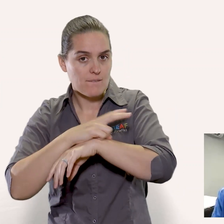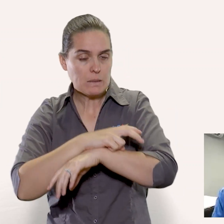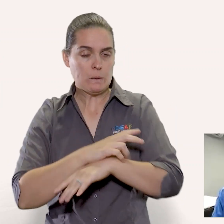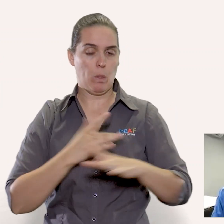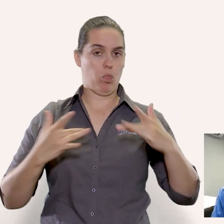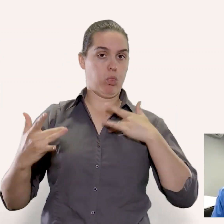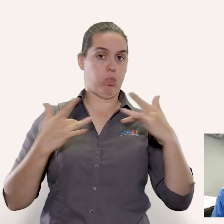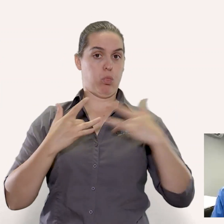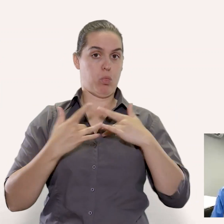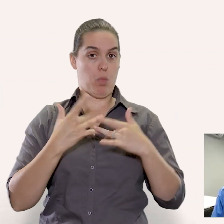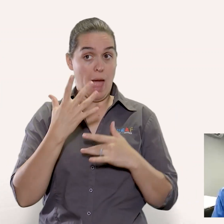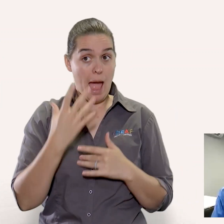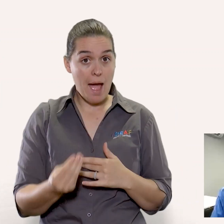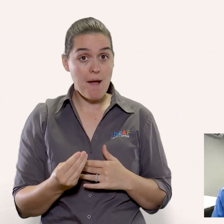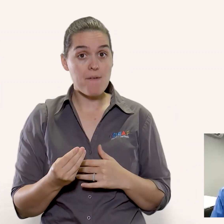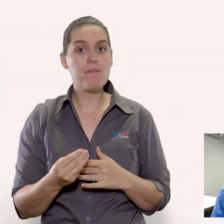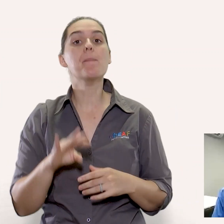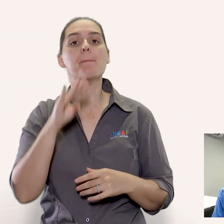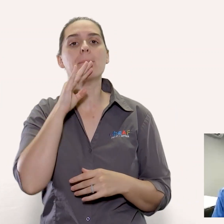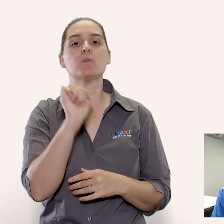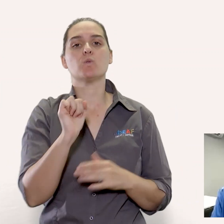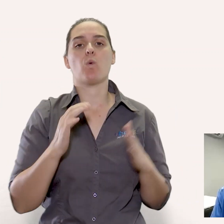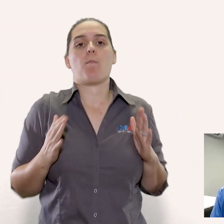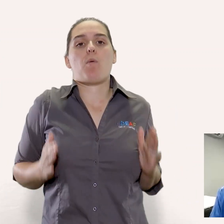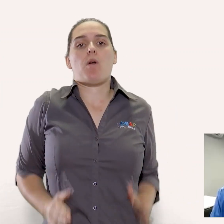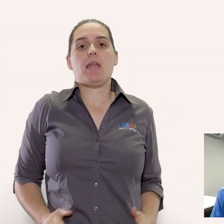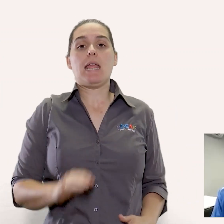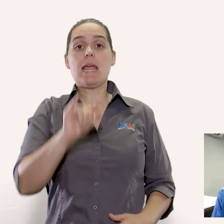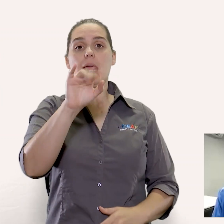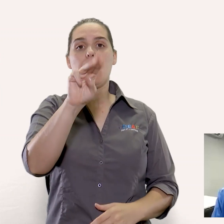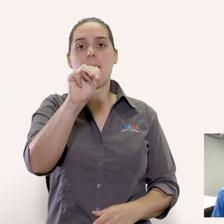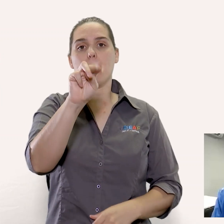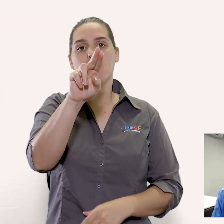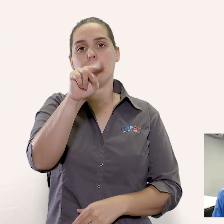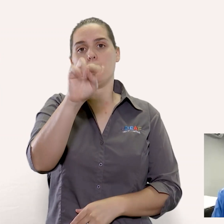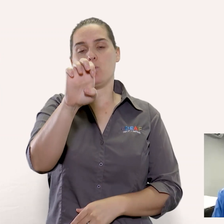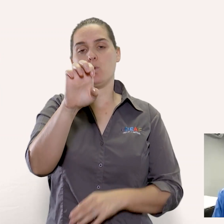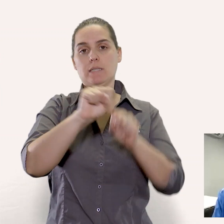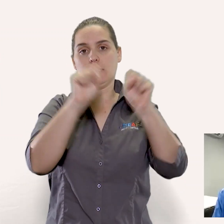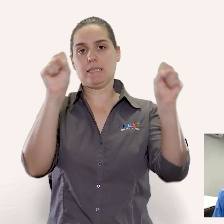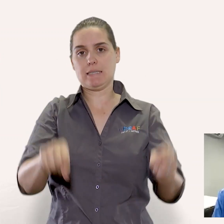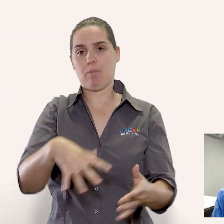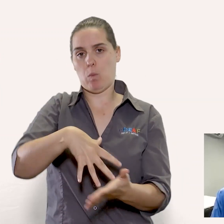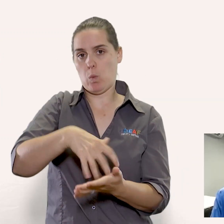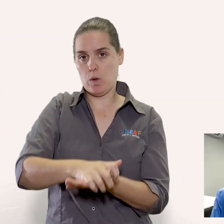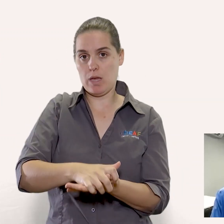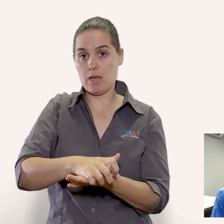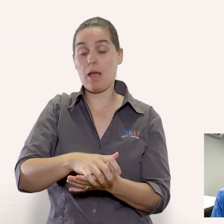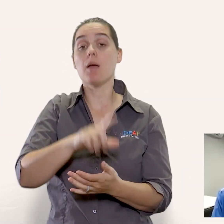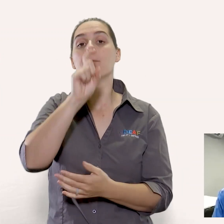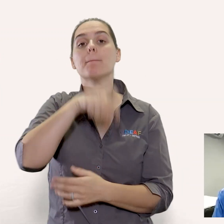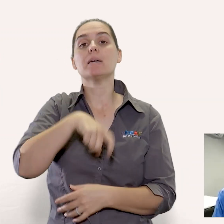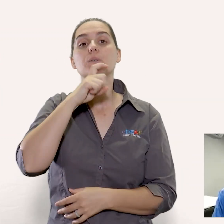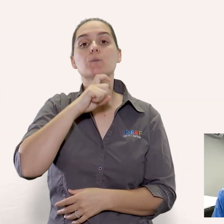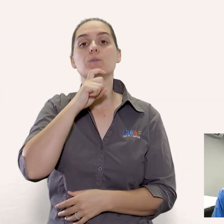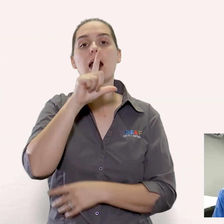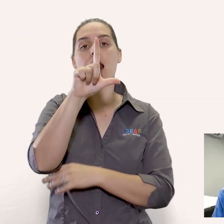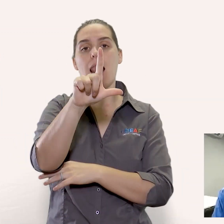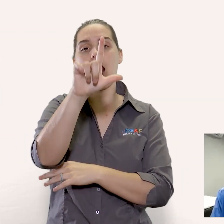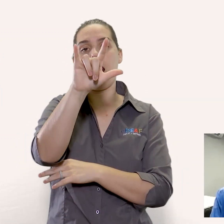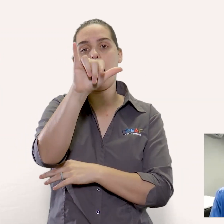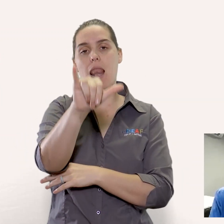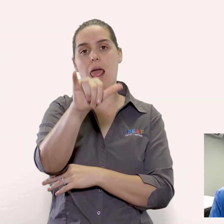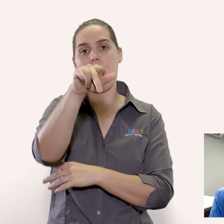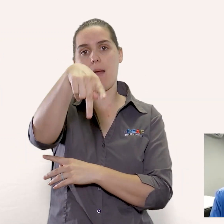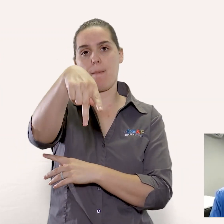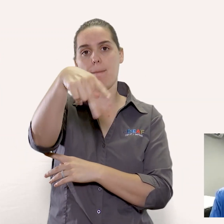or you have immunosuppression then you should know about something called lipospheric vitamin c this